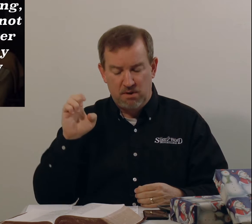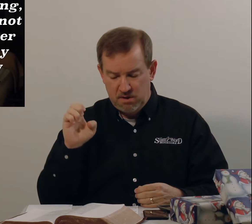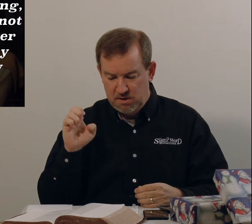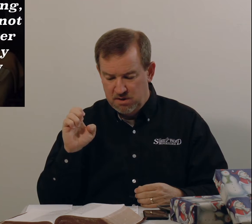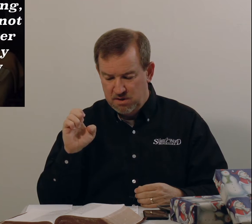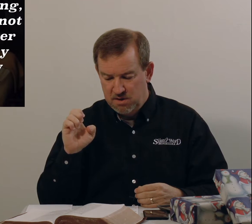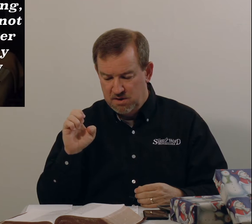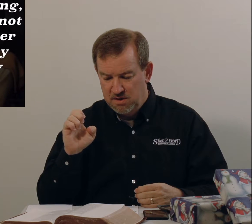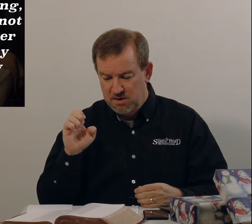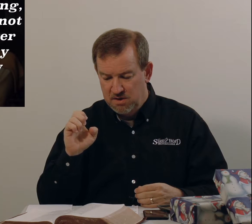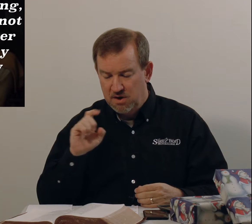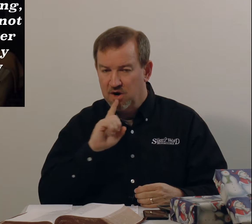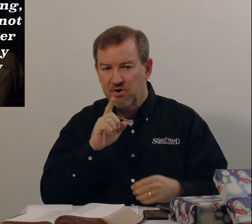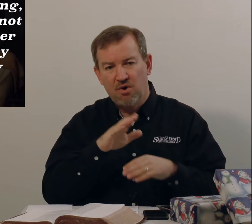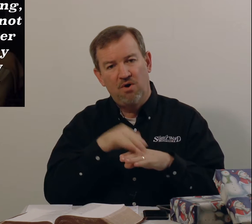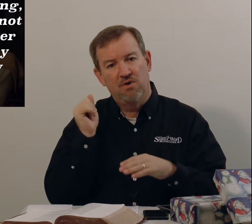are called.